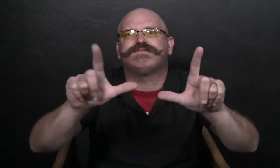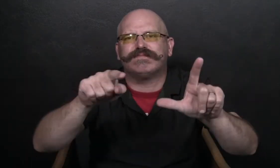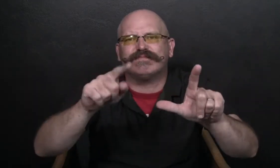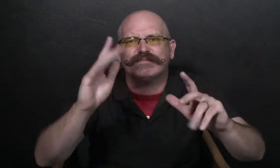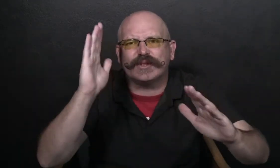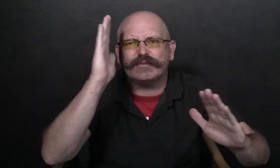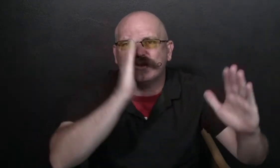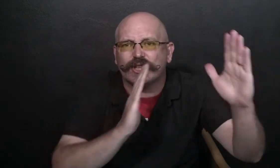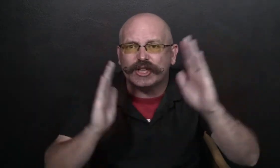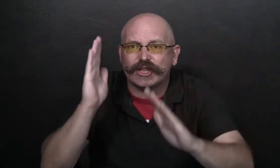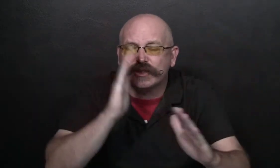were worried.